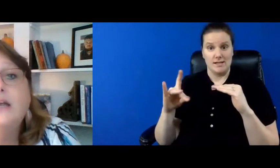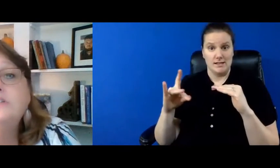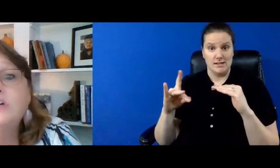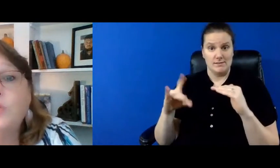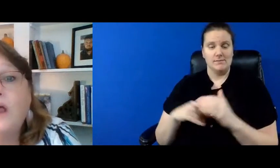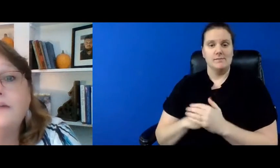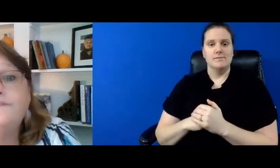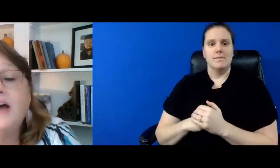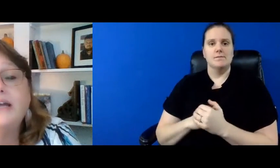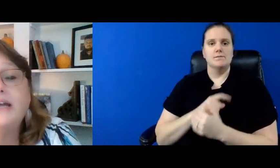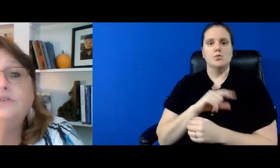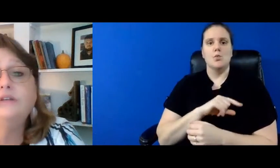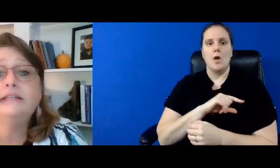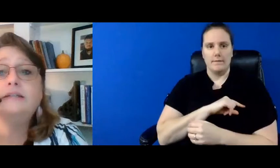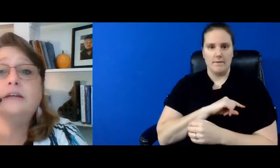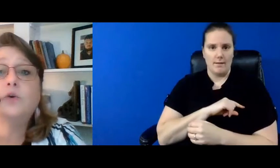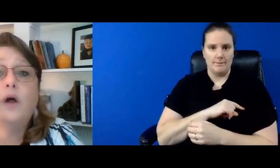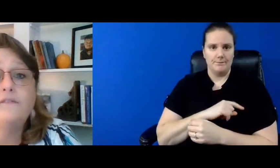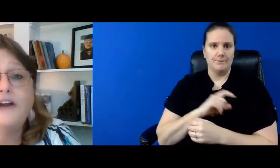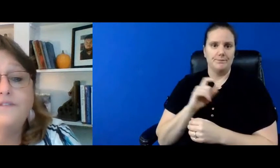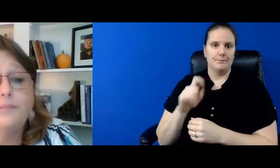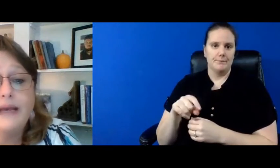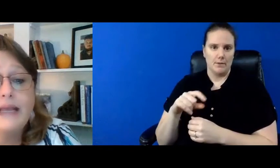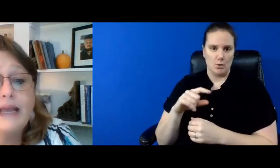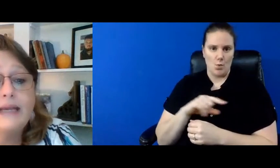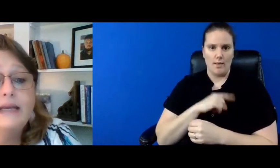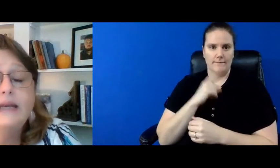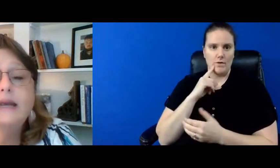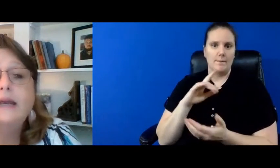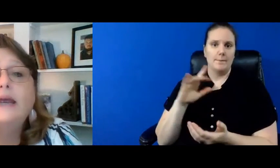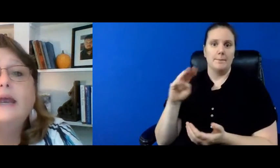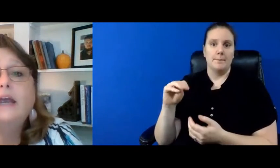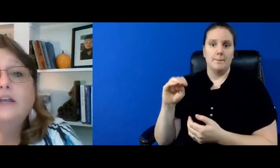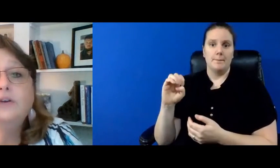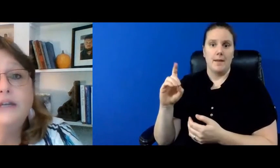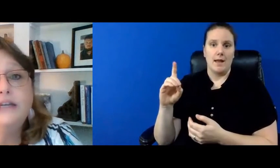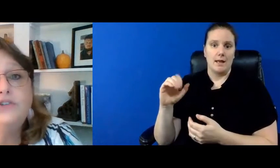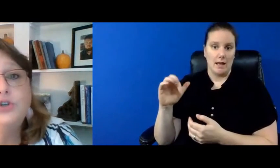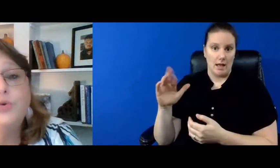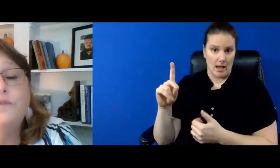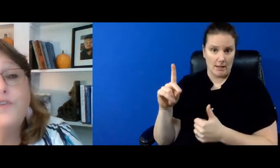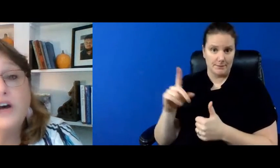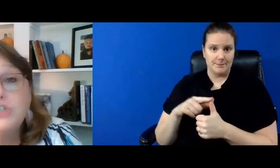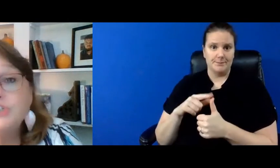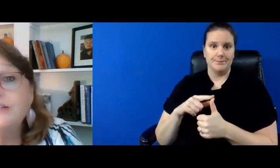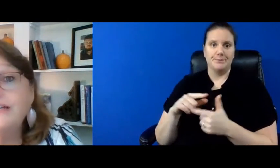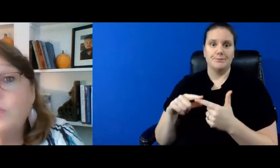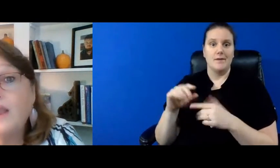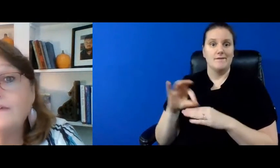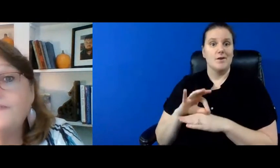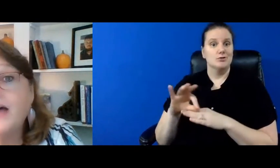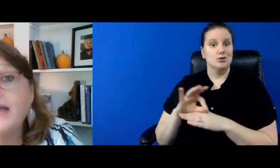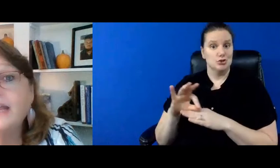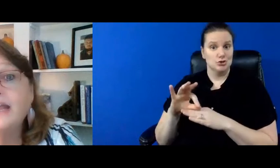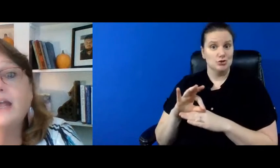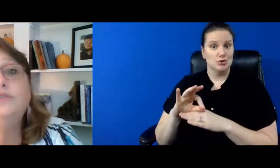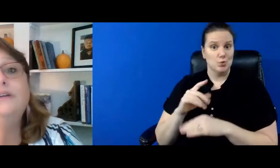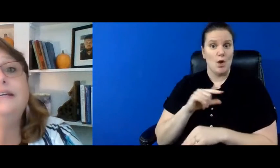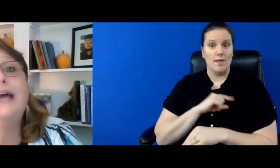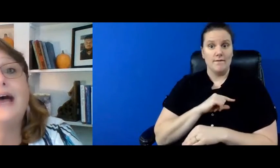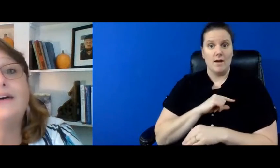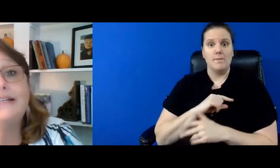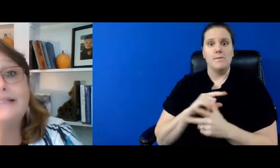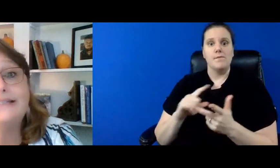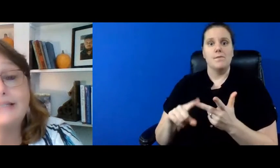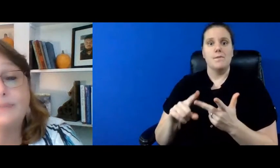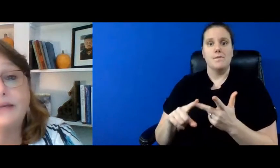to qualify you need to qualify for medicaid you need to functionally qualify and